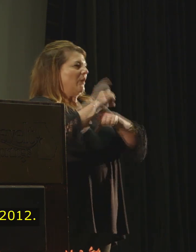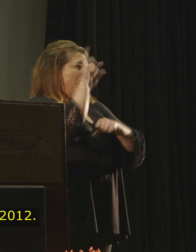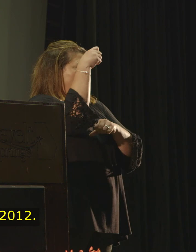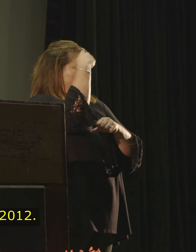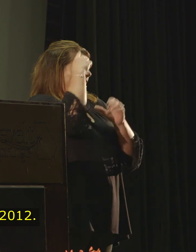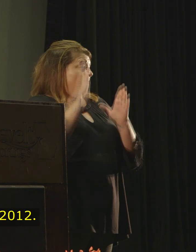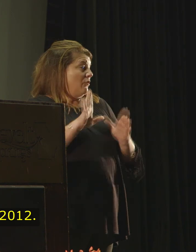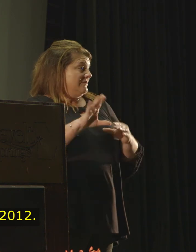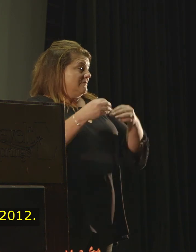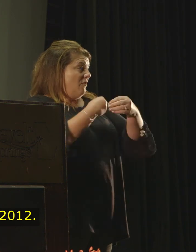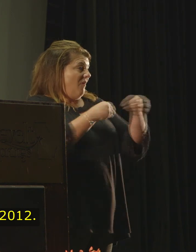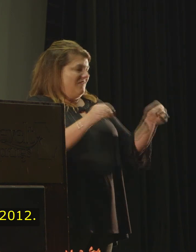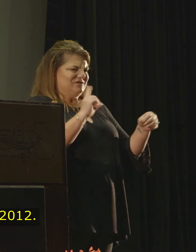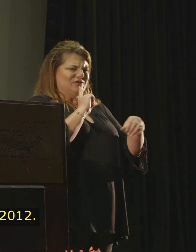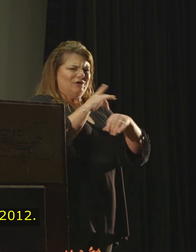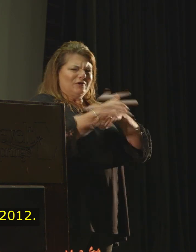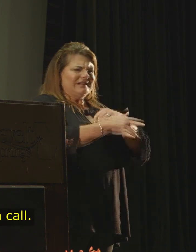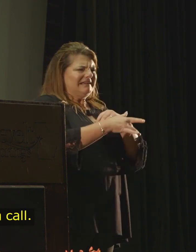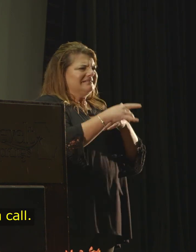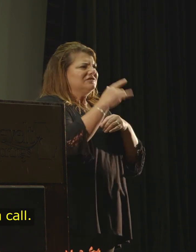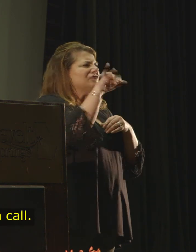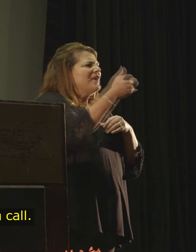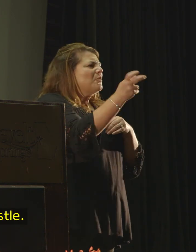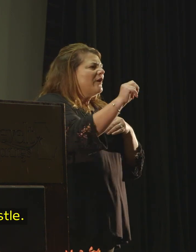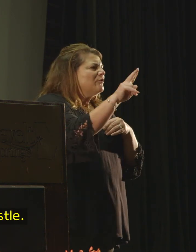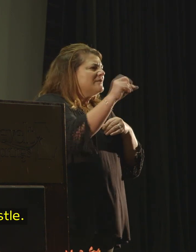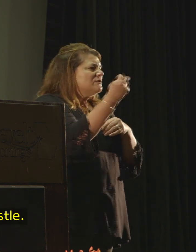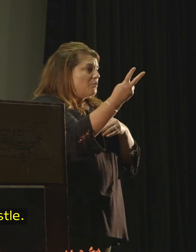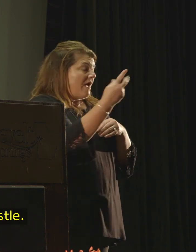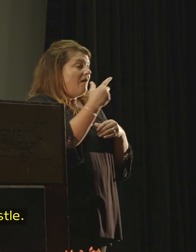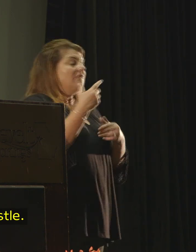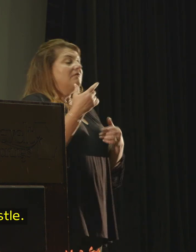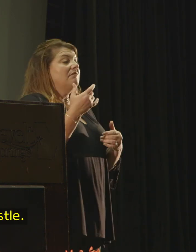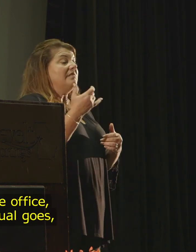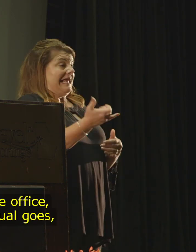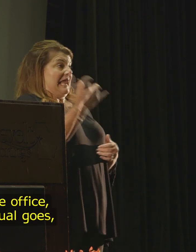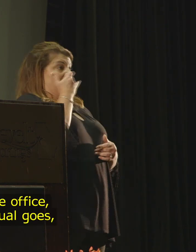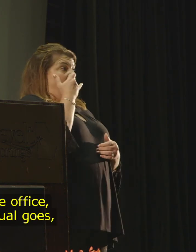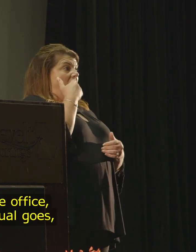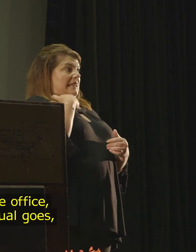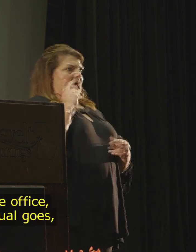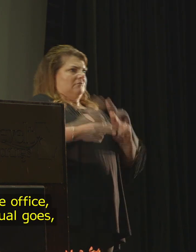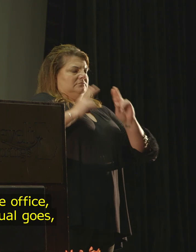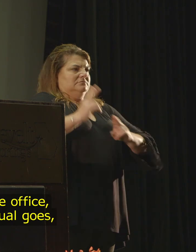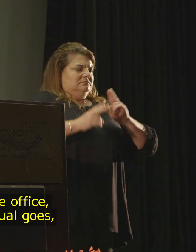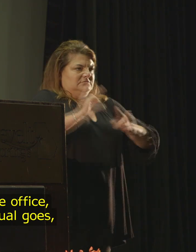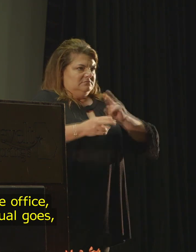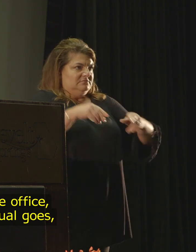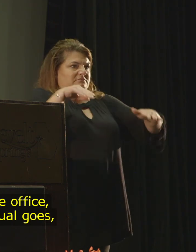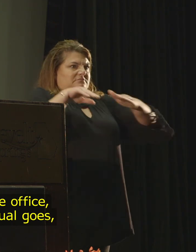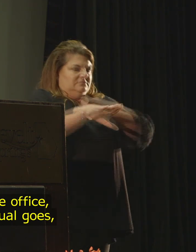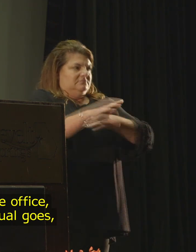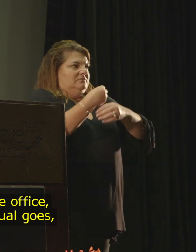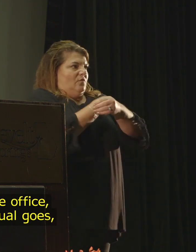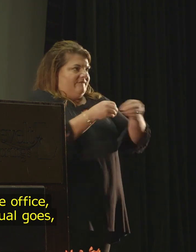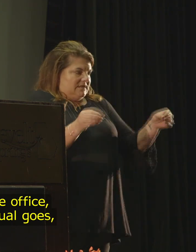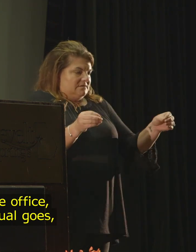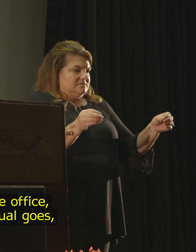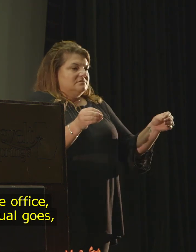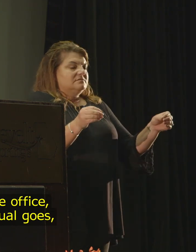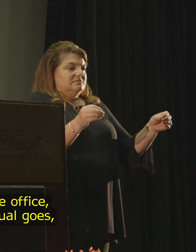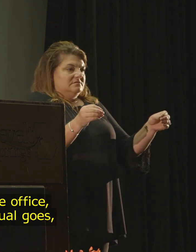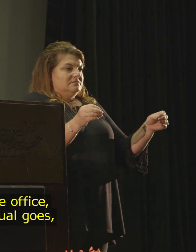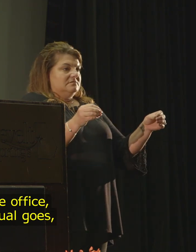this is early in January, 2012. And I got a call. So I hustle. And I walk into the office, and